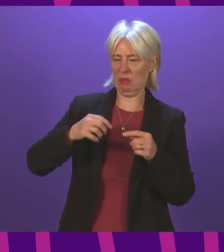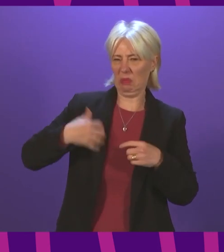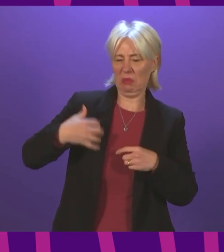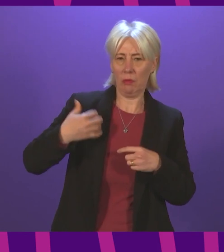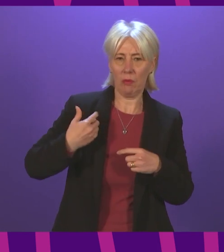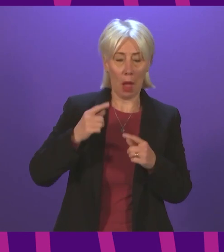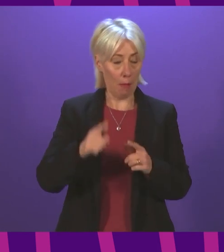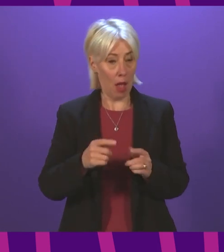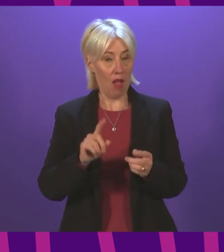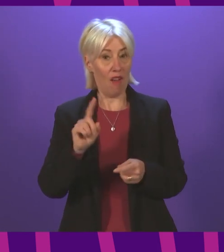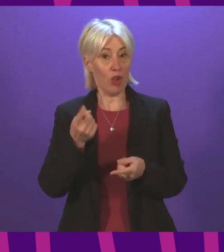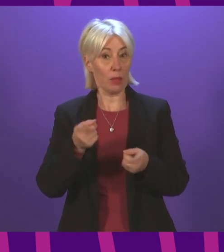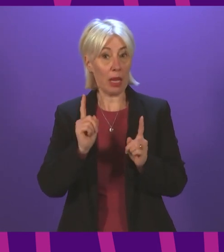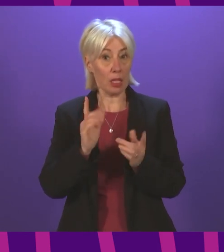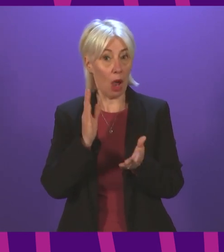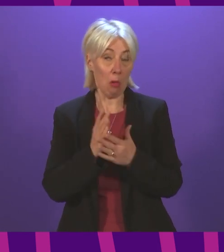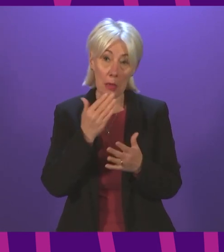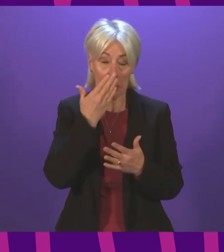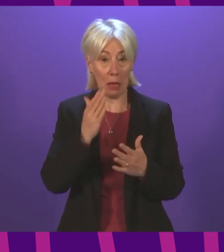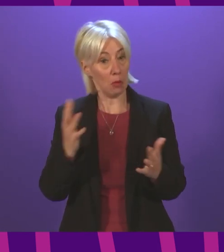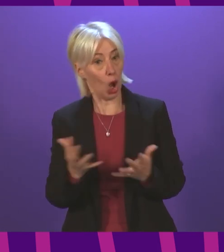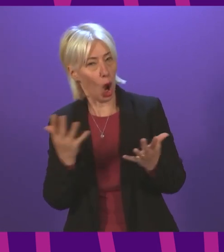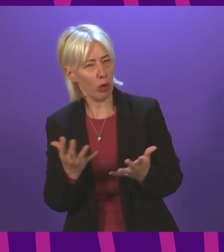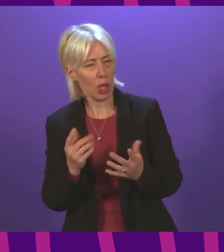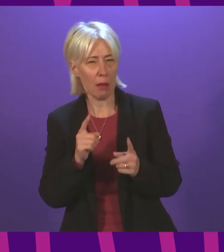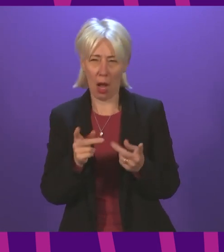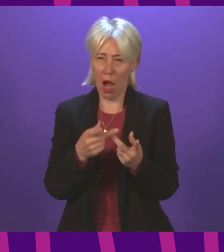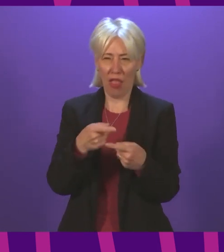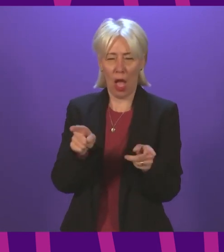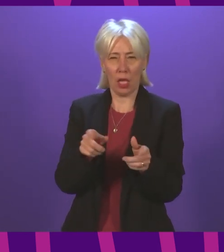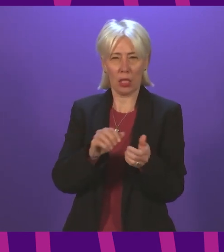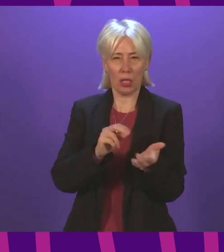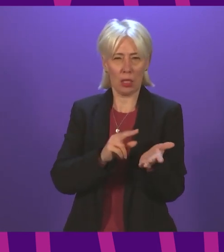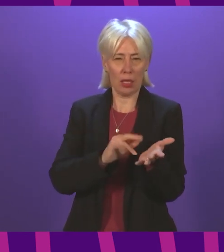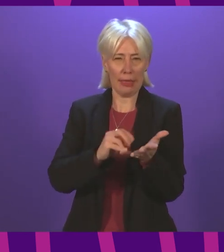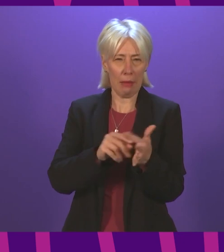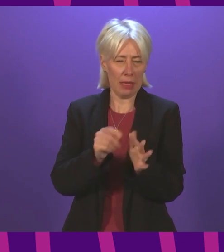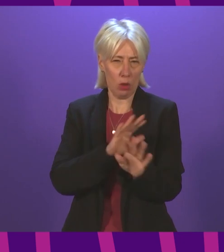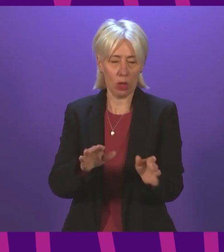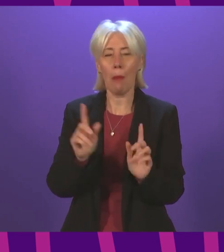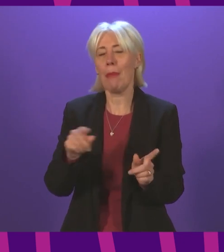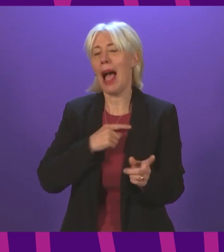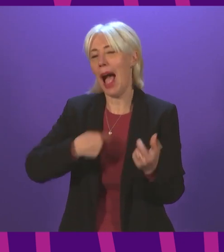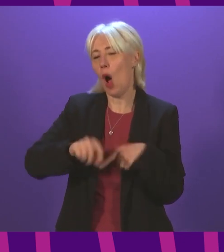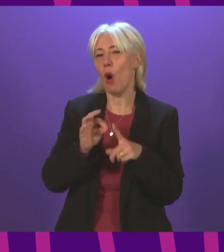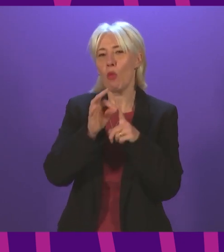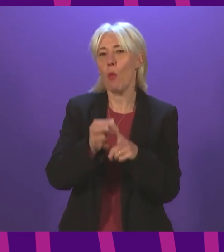than I have heard from those behind her. Because our proposal is also supported by grieving families. And if SNP members